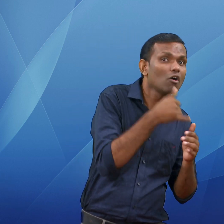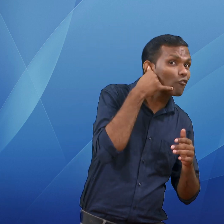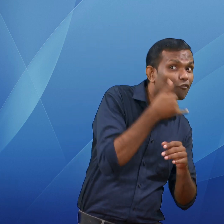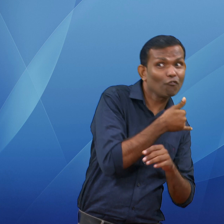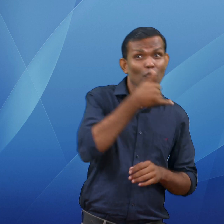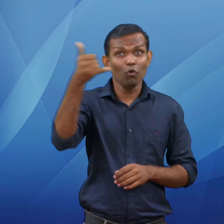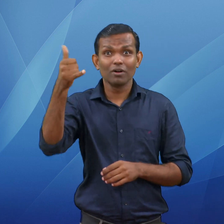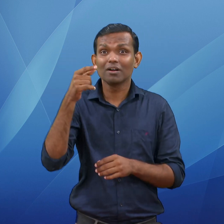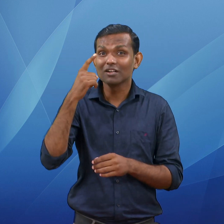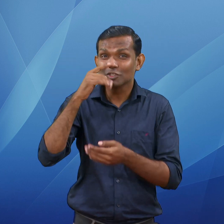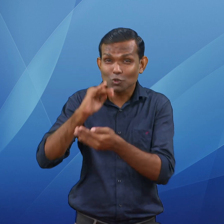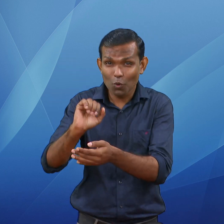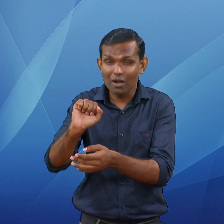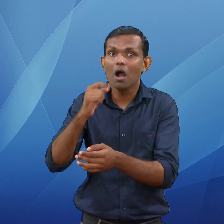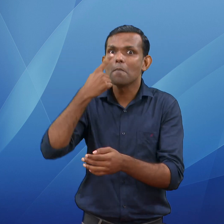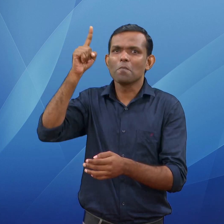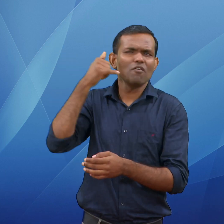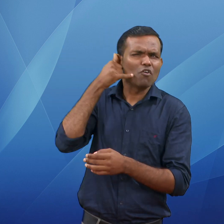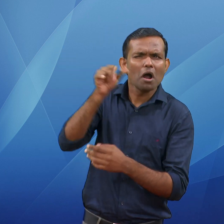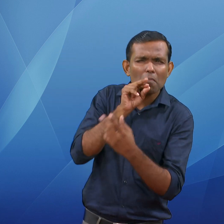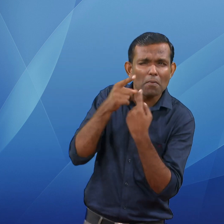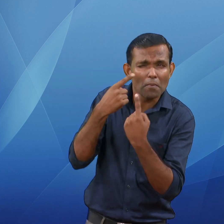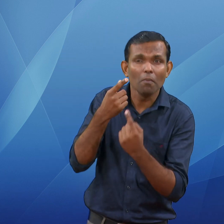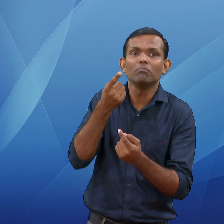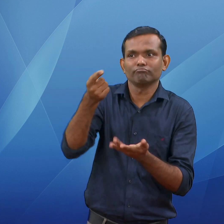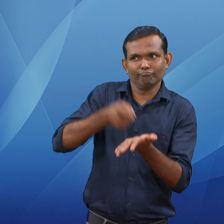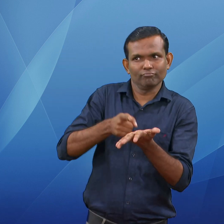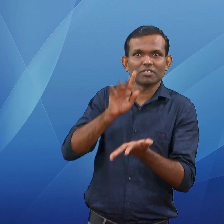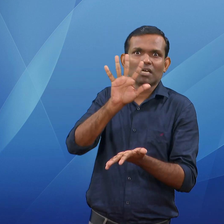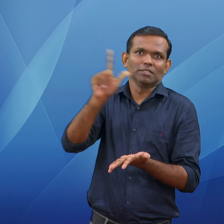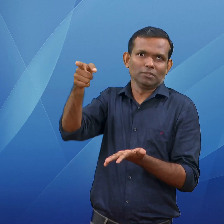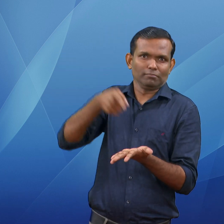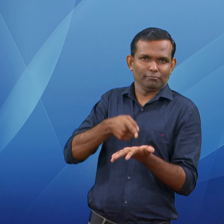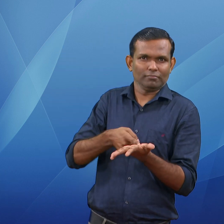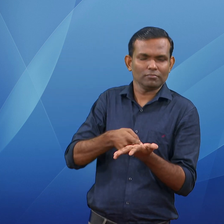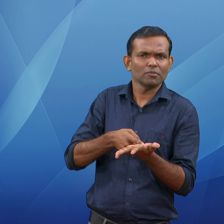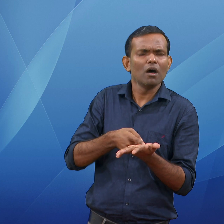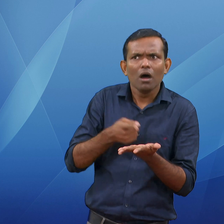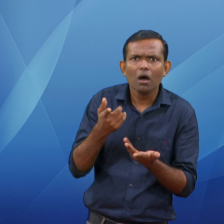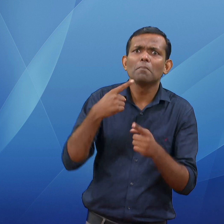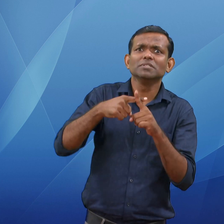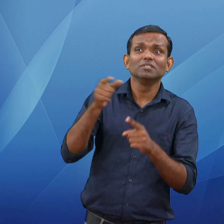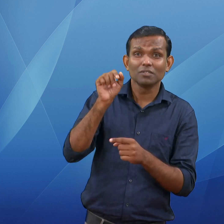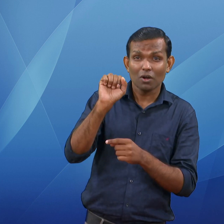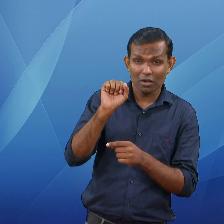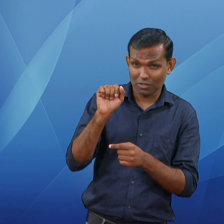bakery from whose phone the call was made. The kidnappers, borrowing her phone, revealed they were attempting to throw the